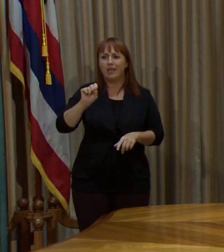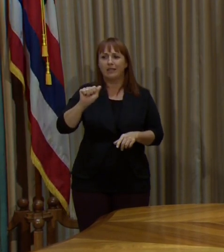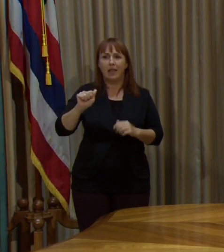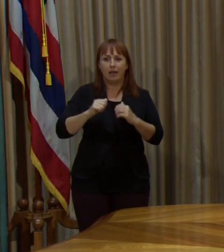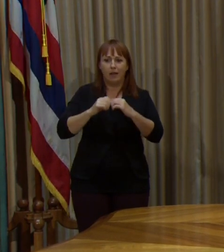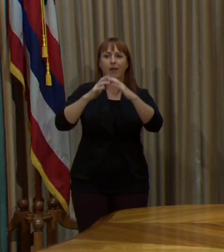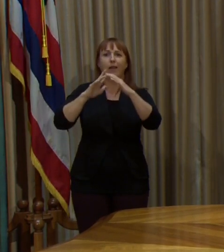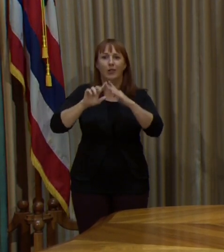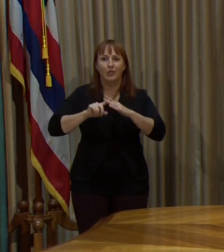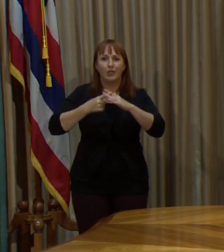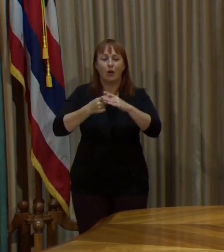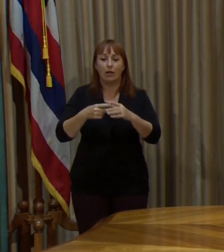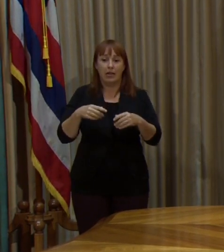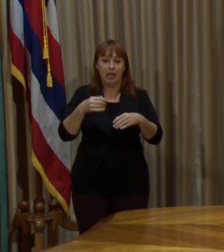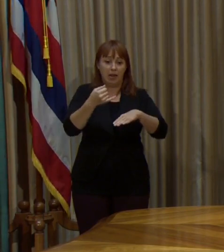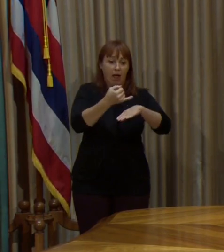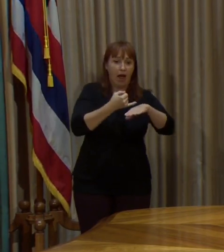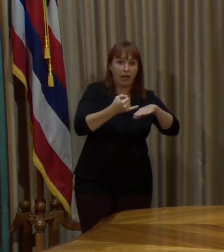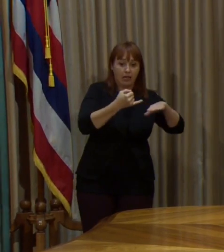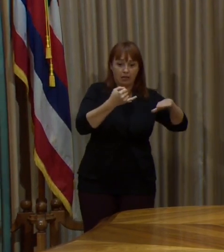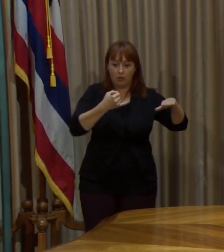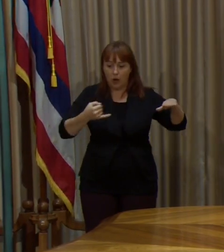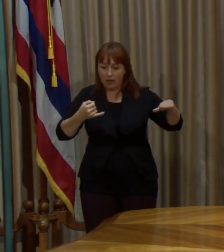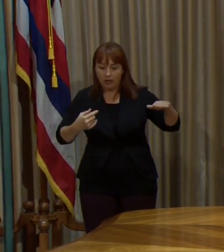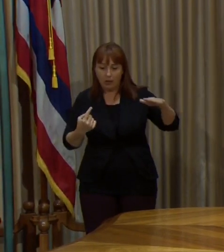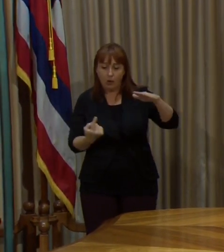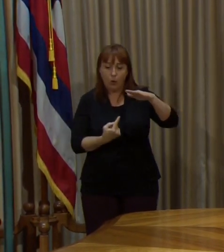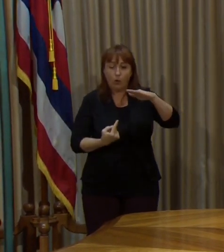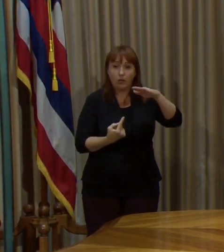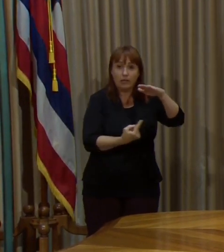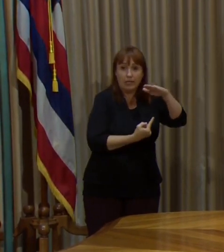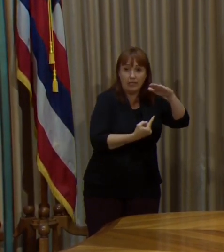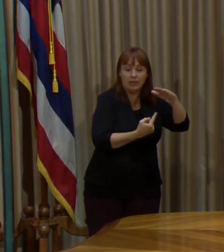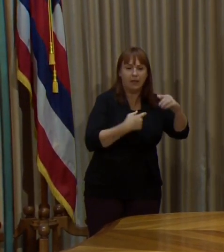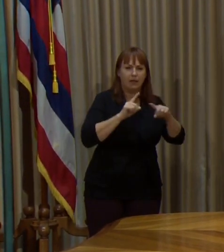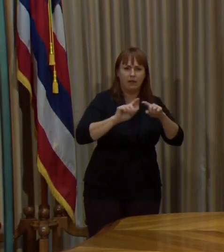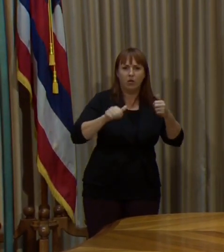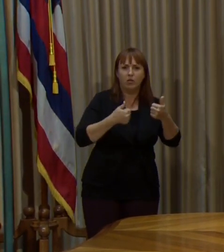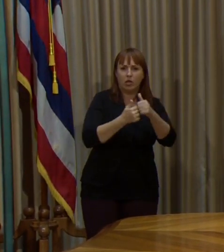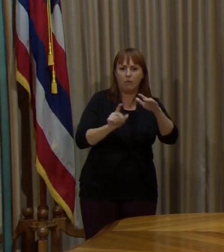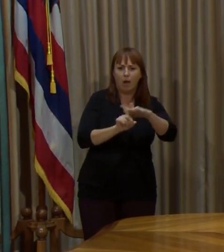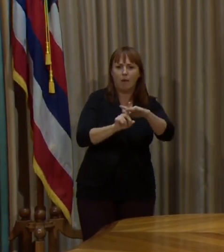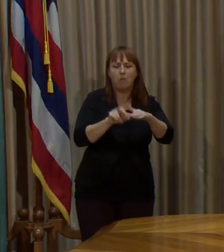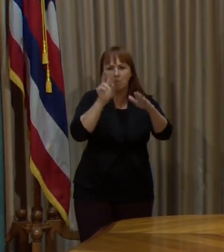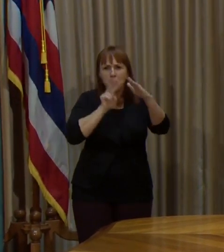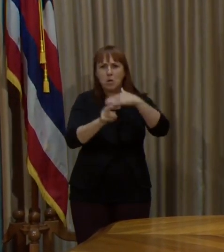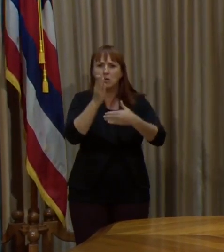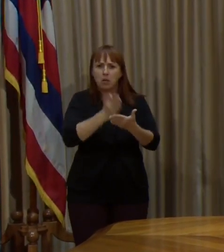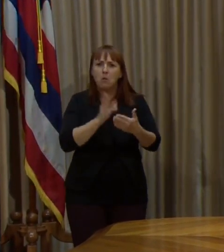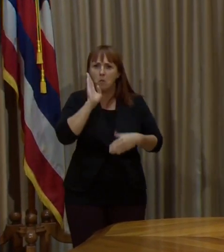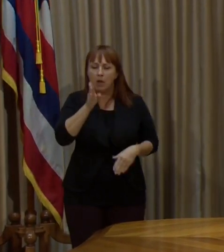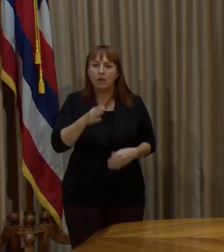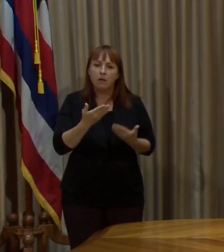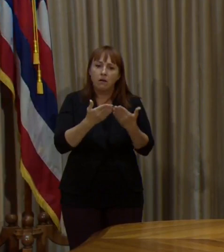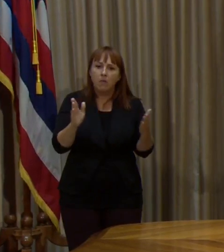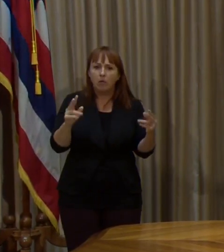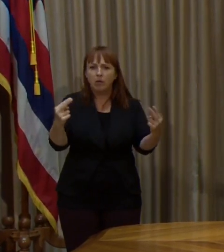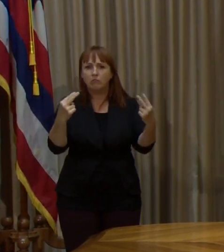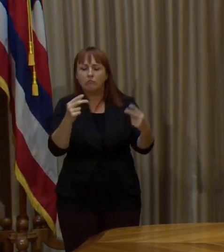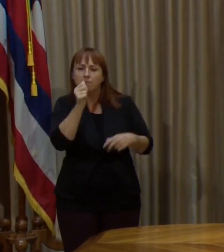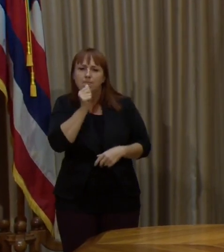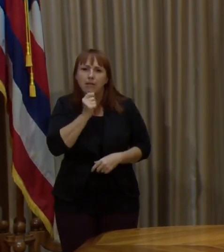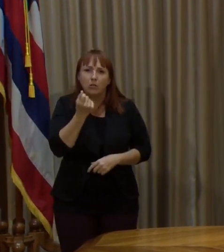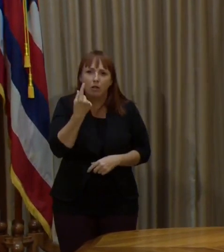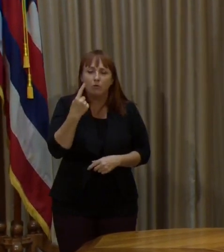started the inter-island quarantine, we had all these different challenges. So I expect some, but I want the public to be patient,